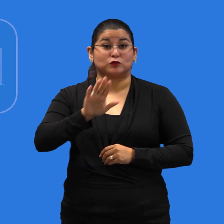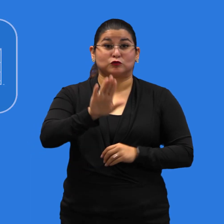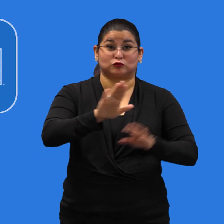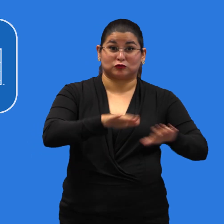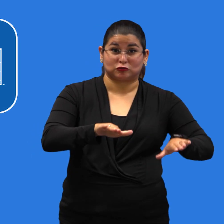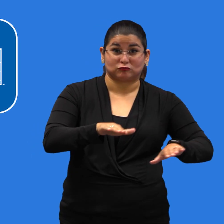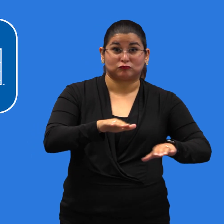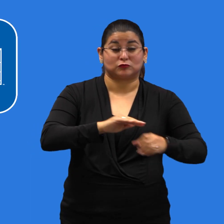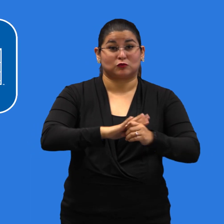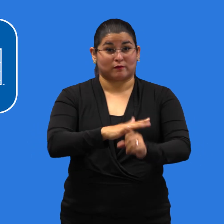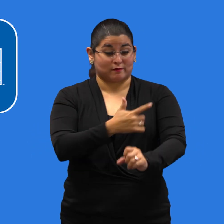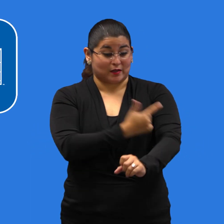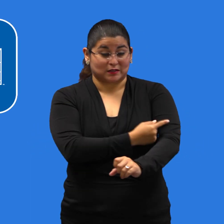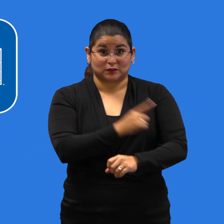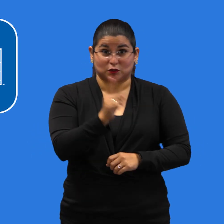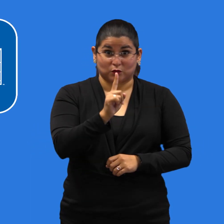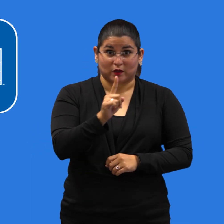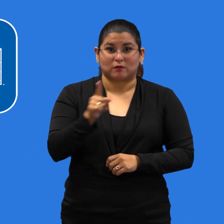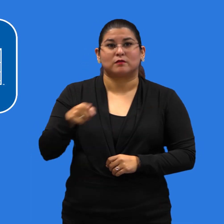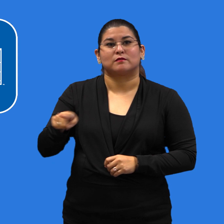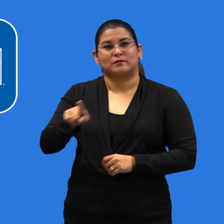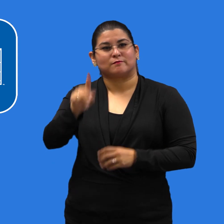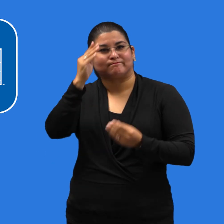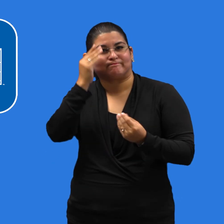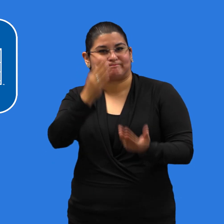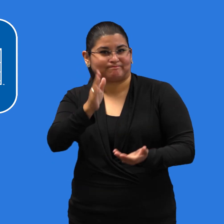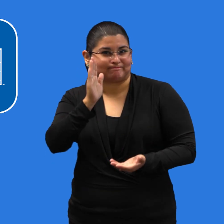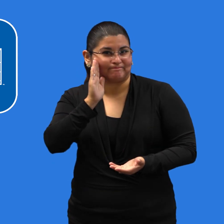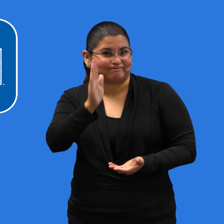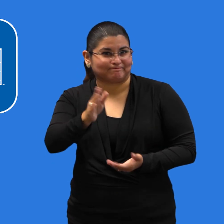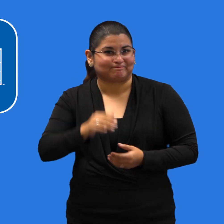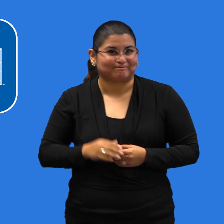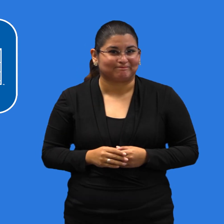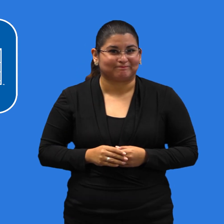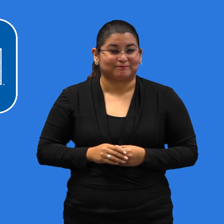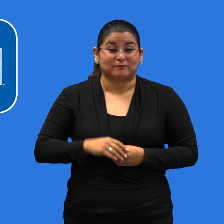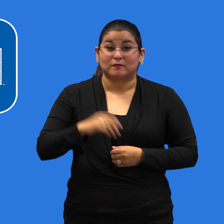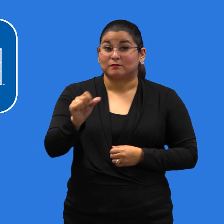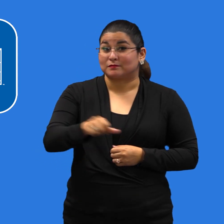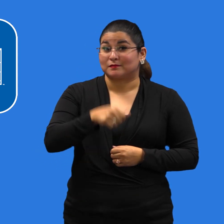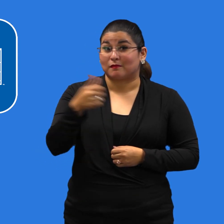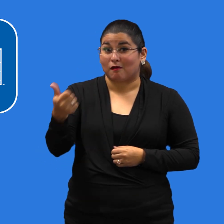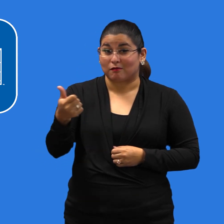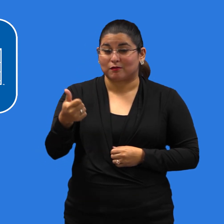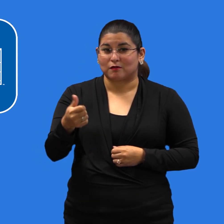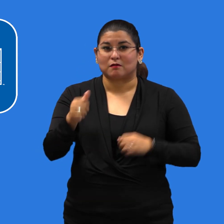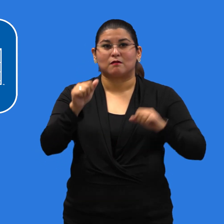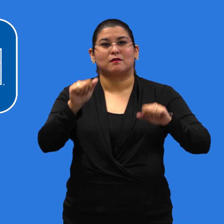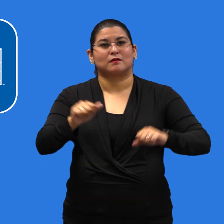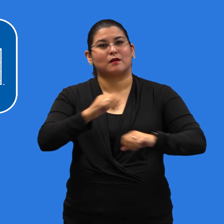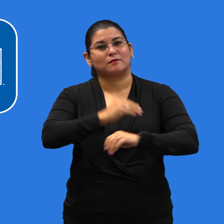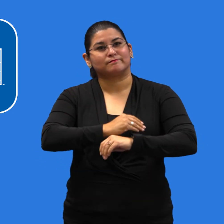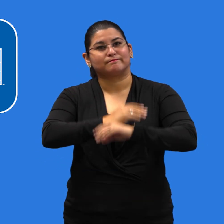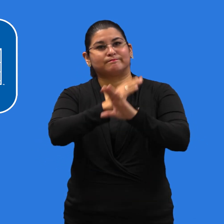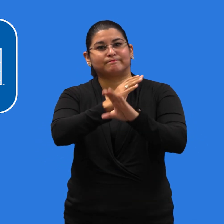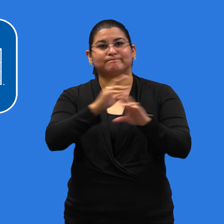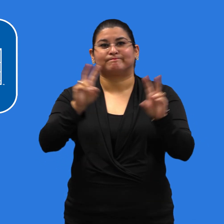You can also call the COVID-19 vaccine disability information and access